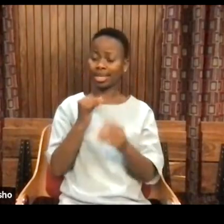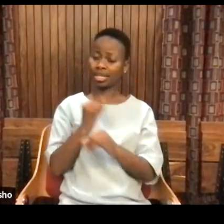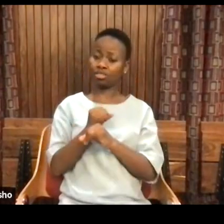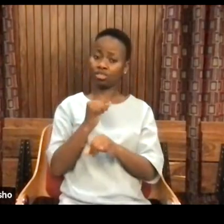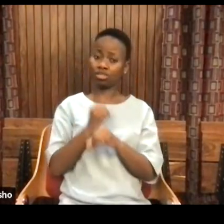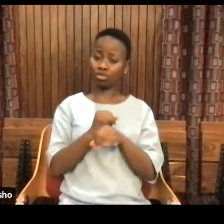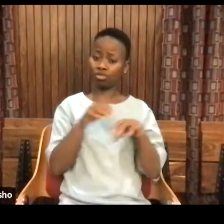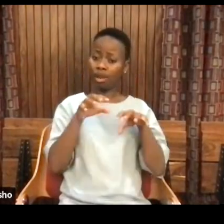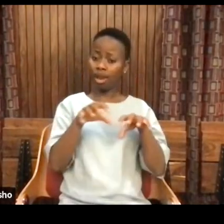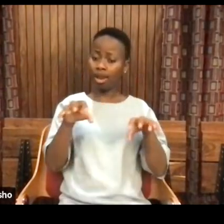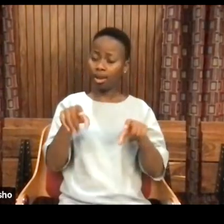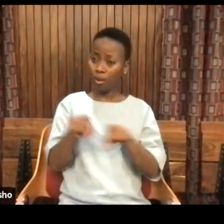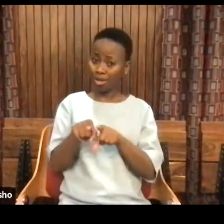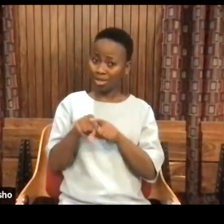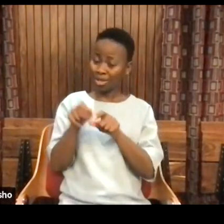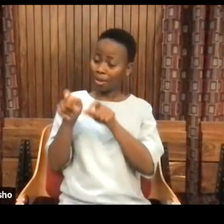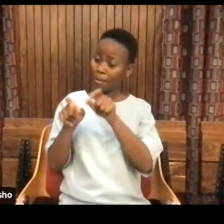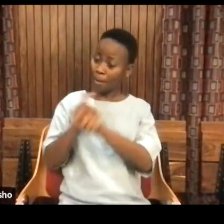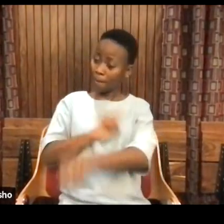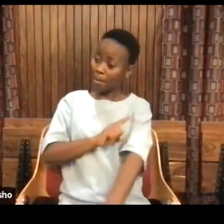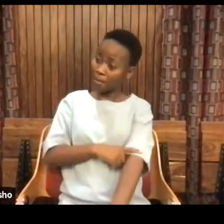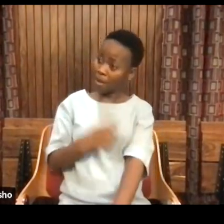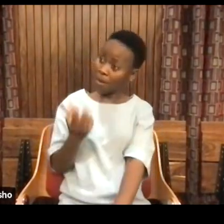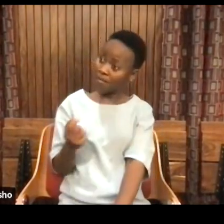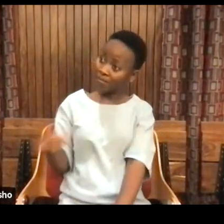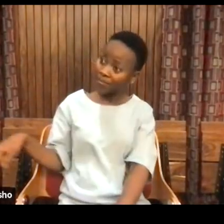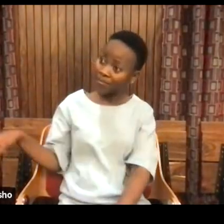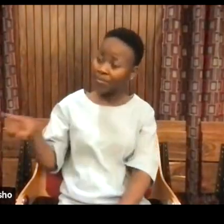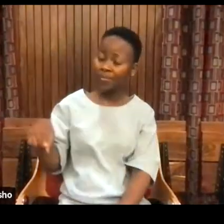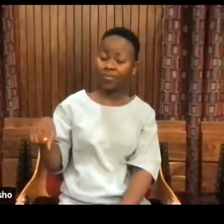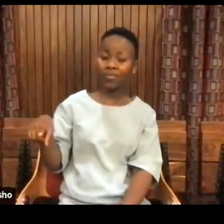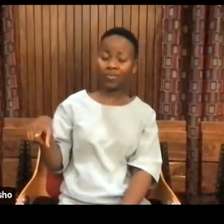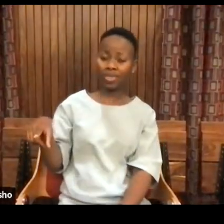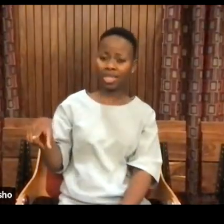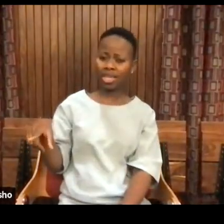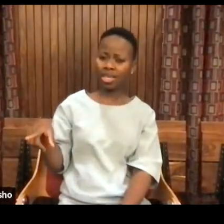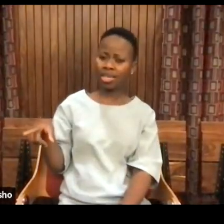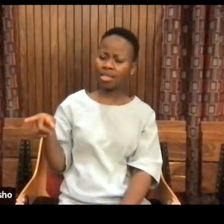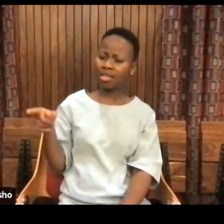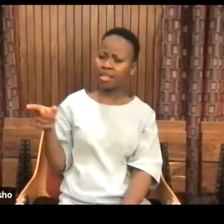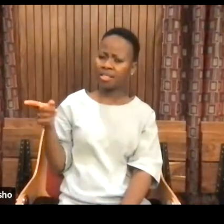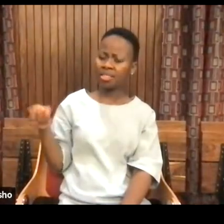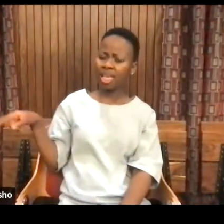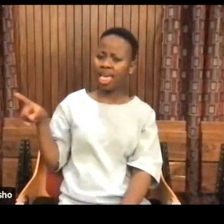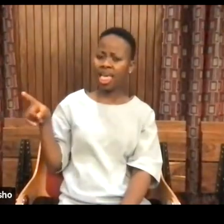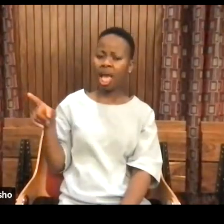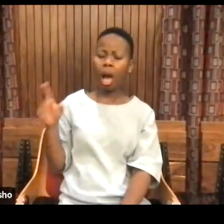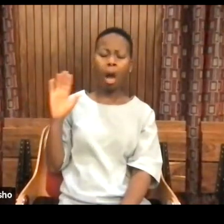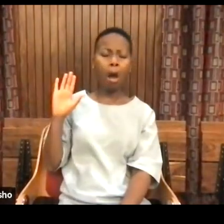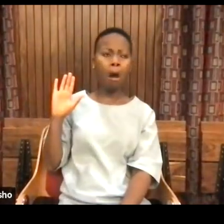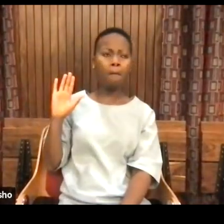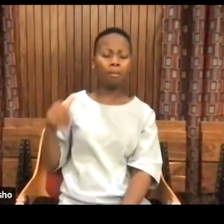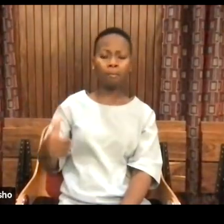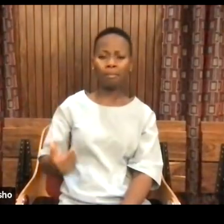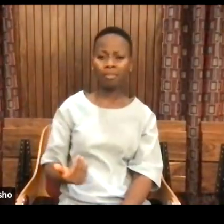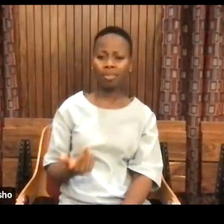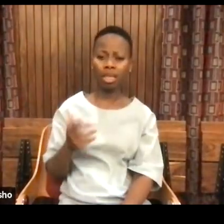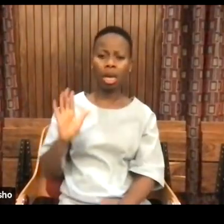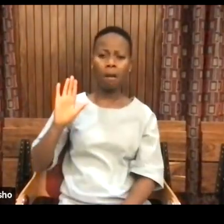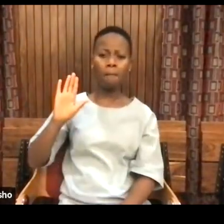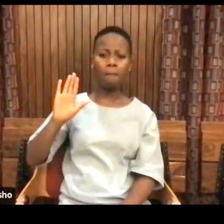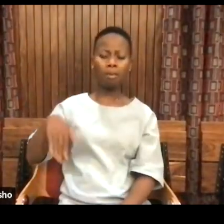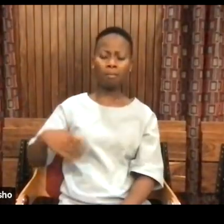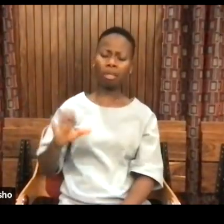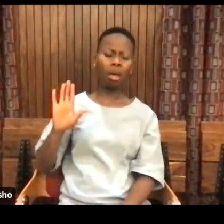other powerful people within these spaces dismiss, minimize,